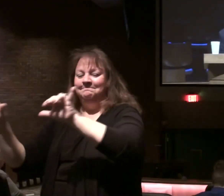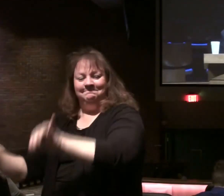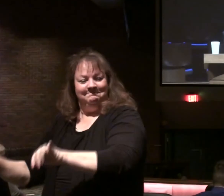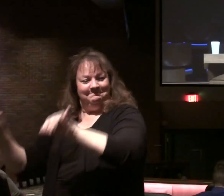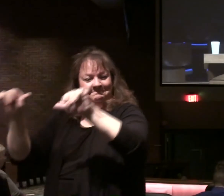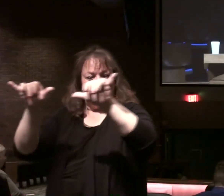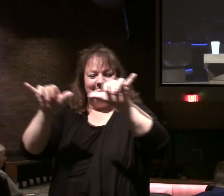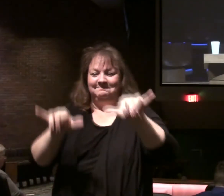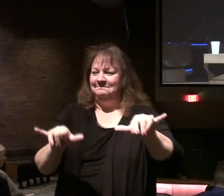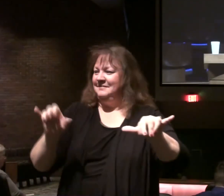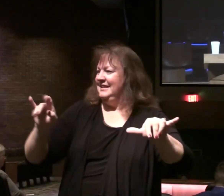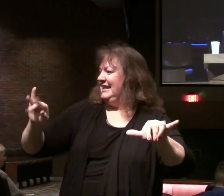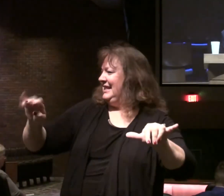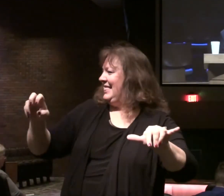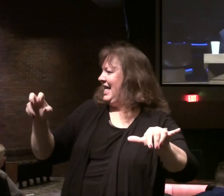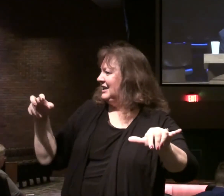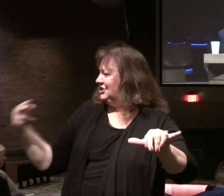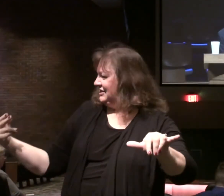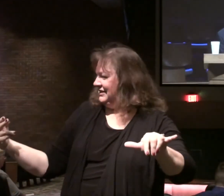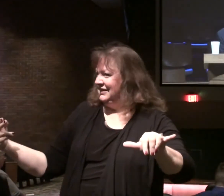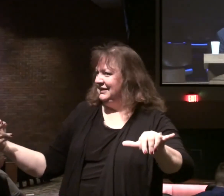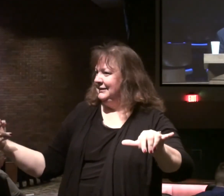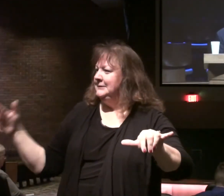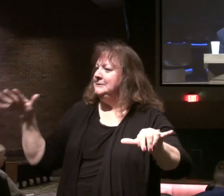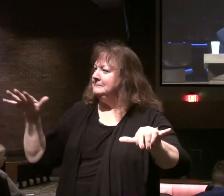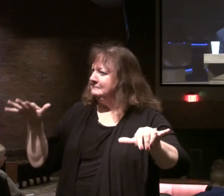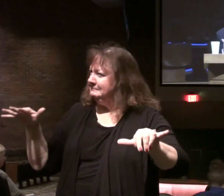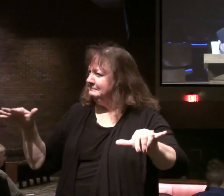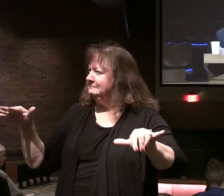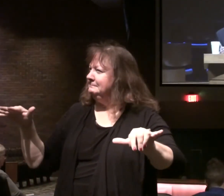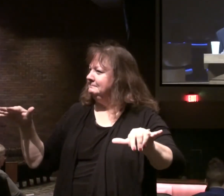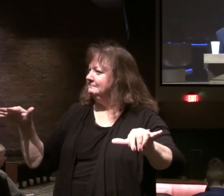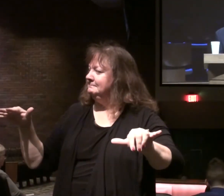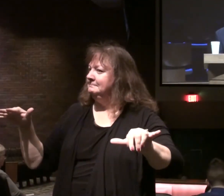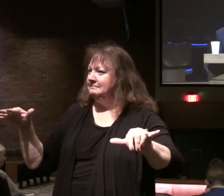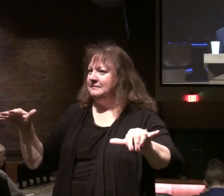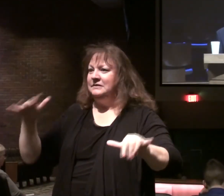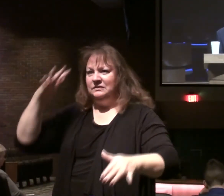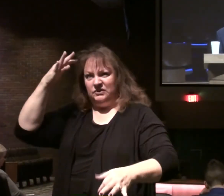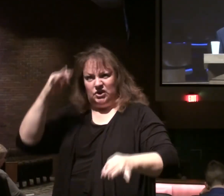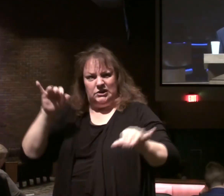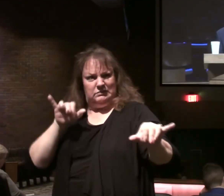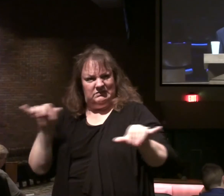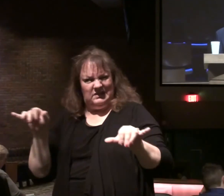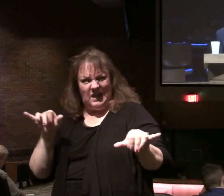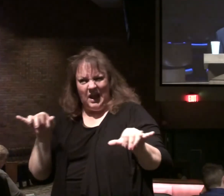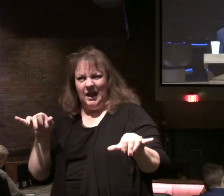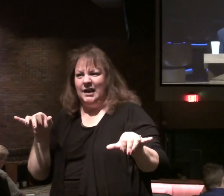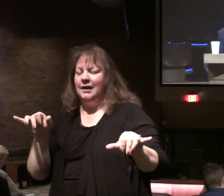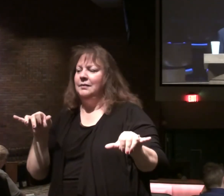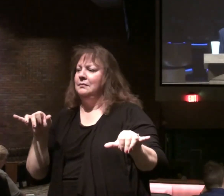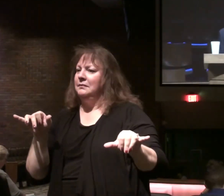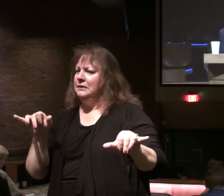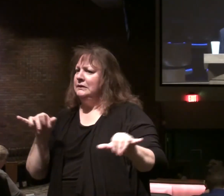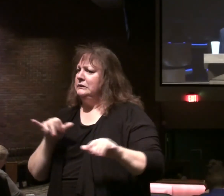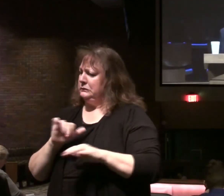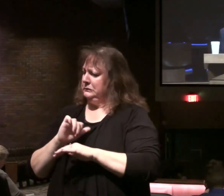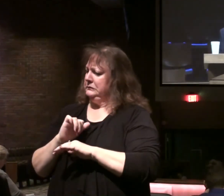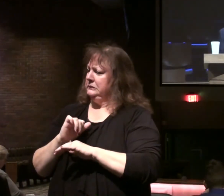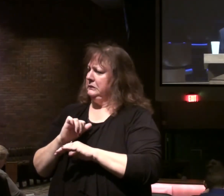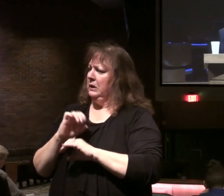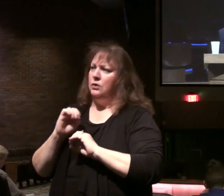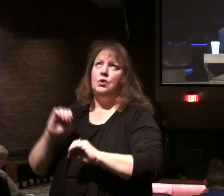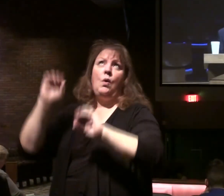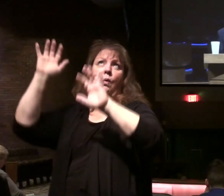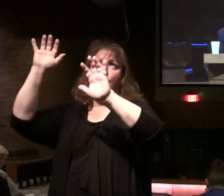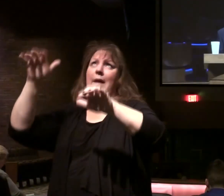of Elijah's prophetic ministry. In this area of judgment. Set up so that no